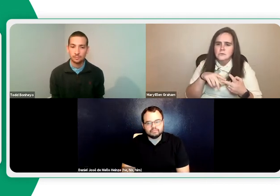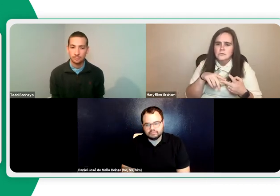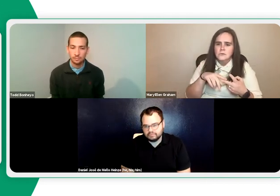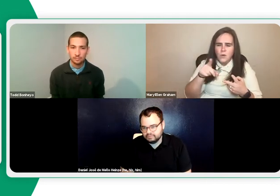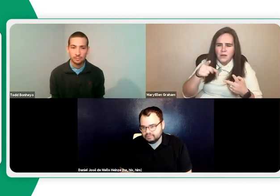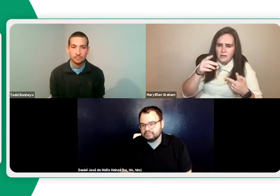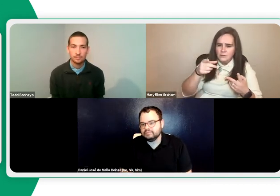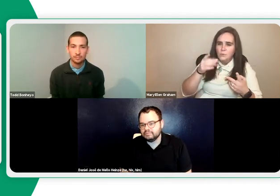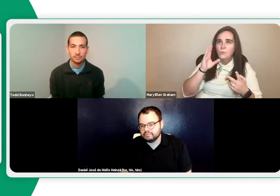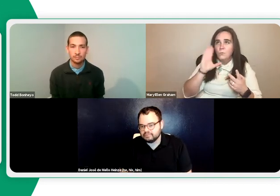is a really nice program.